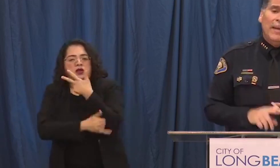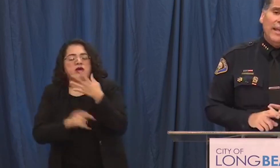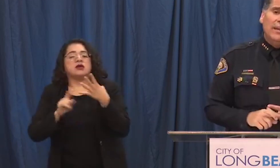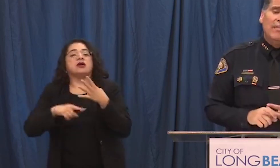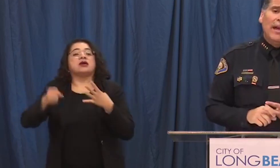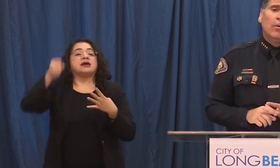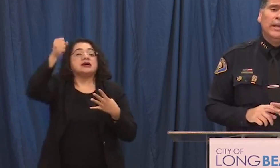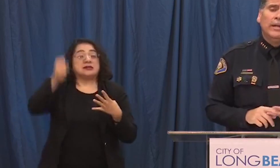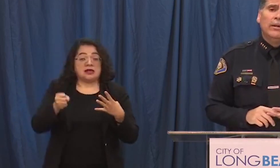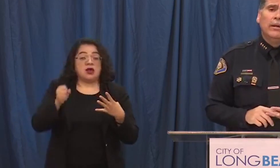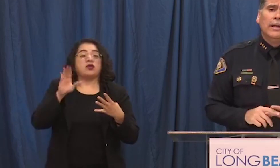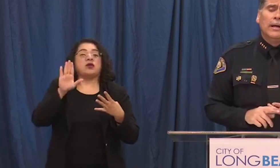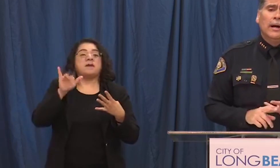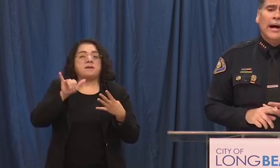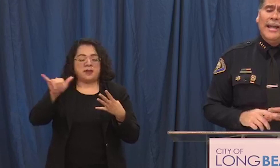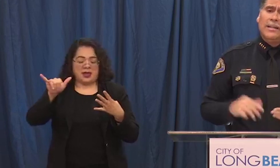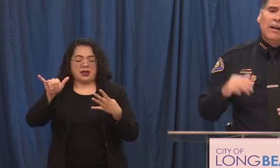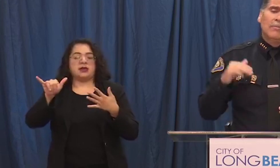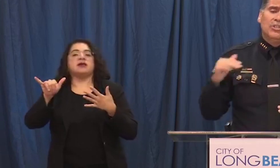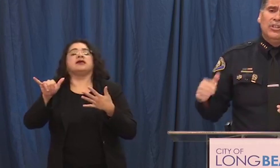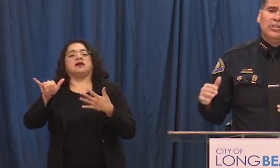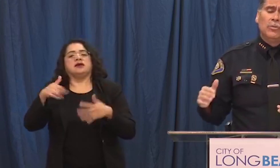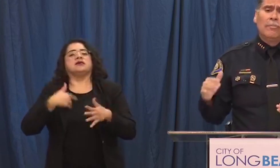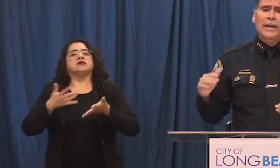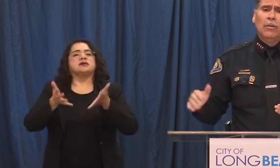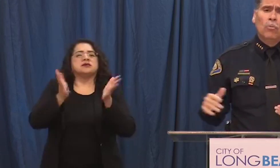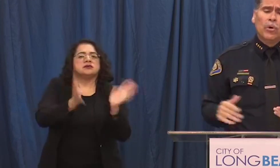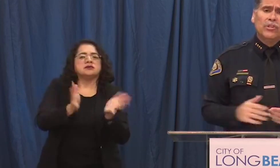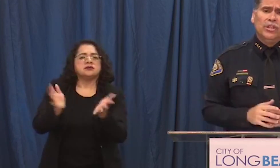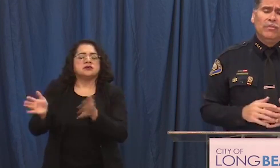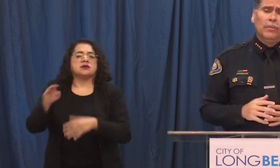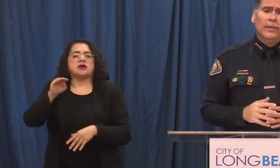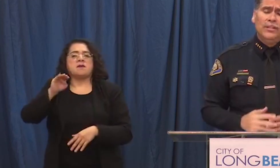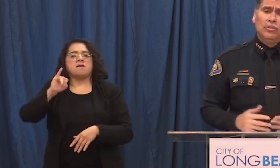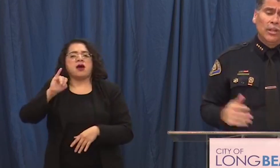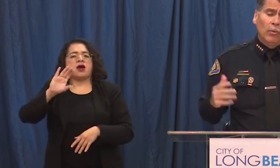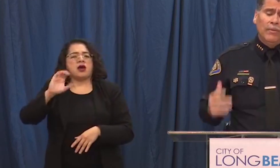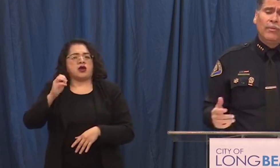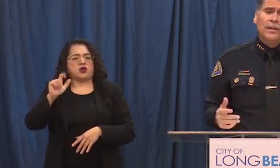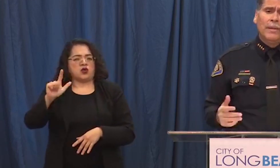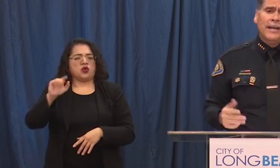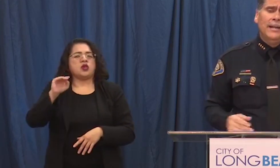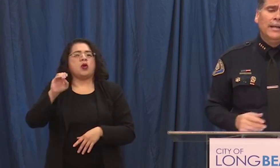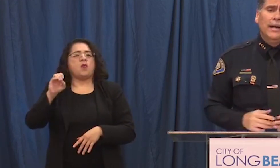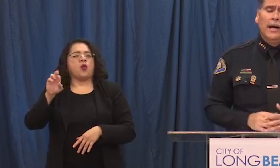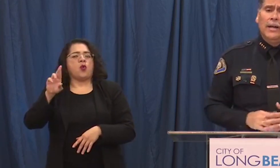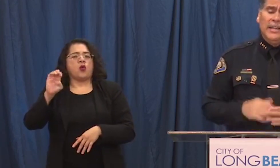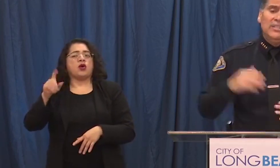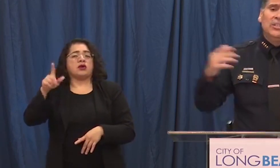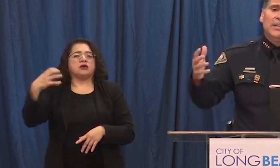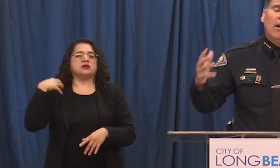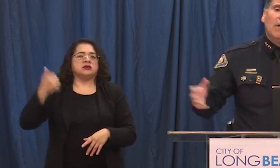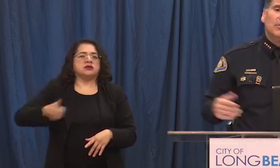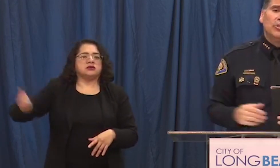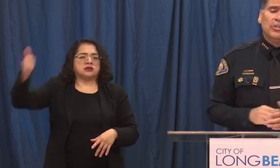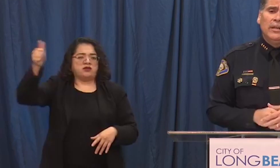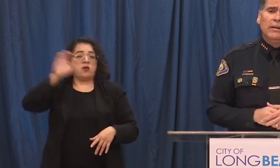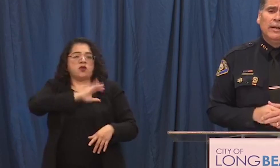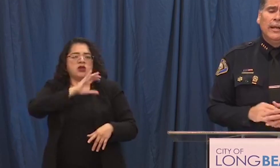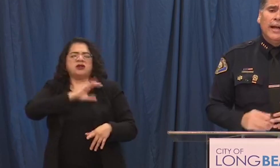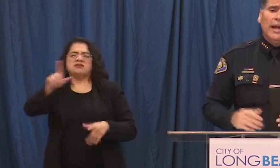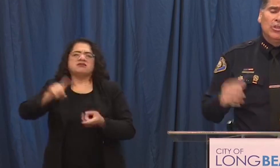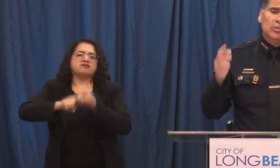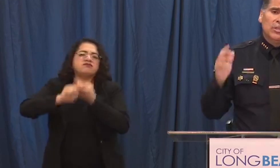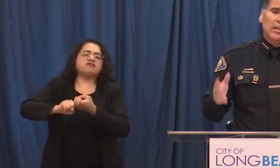the South Bay that were here uh I had conversations with Michael Moore the chief of police who's a great friend of mine uh he sent officers